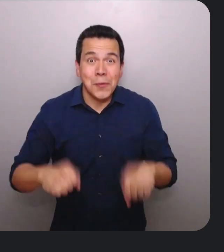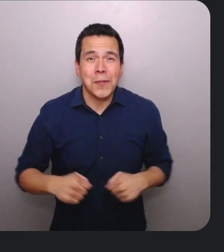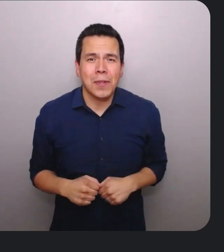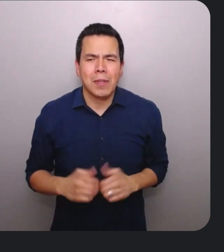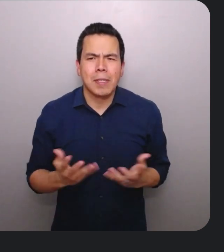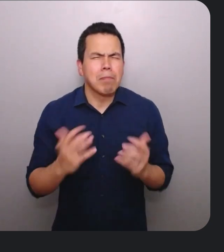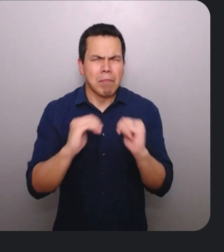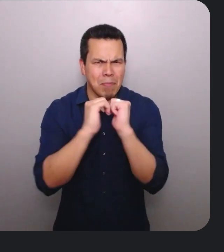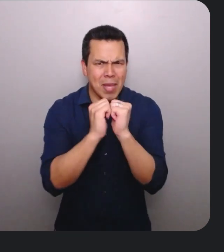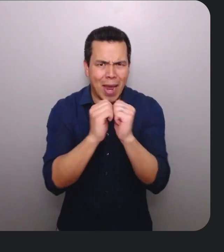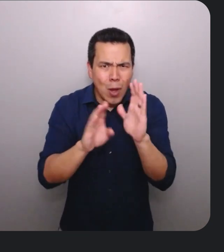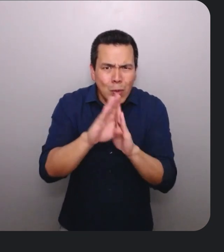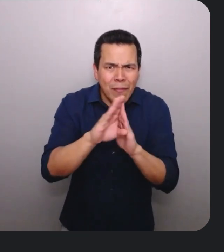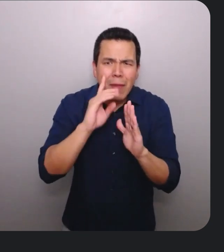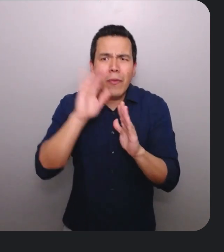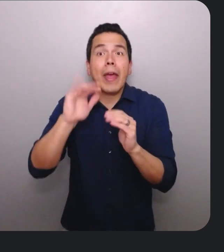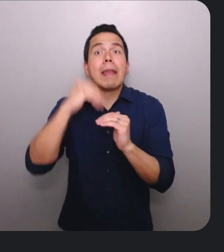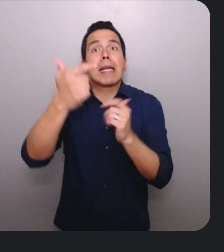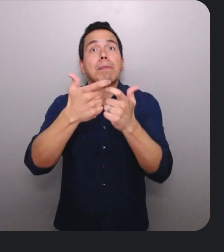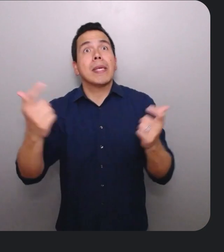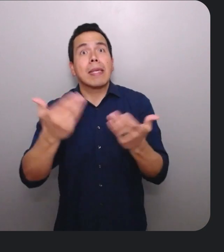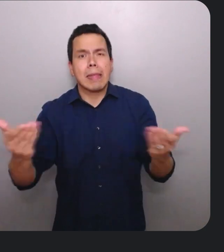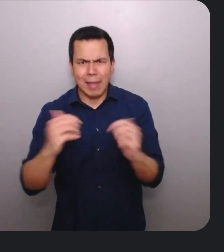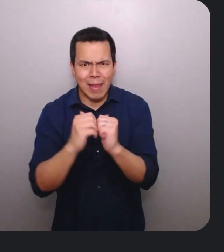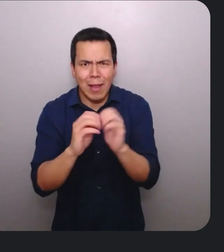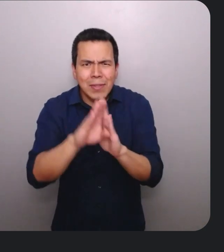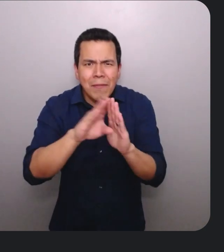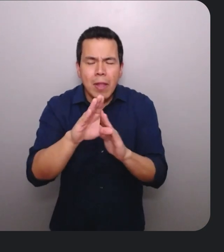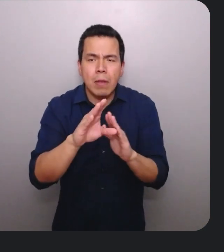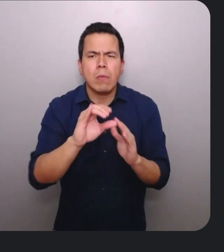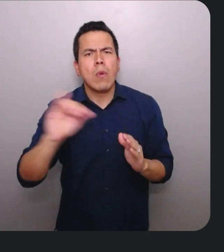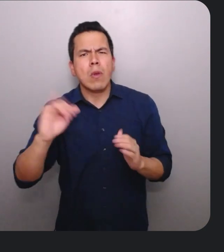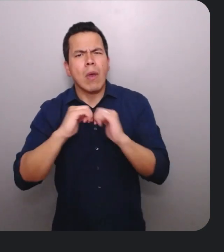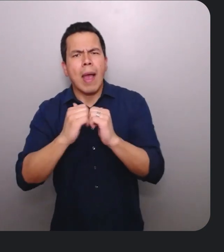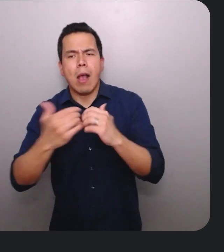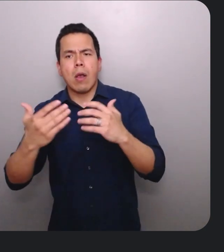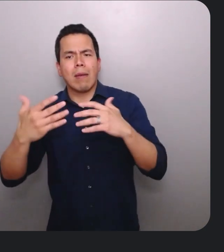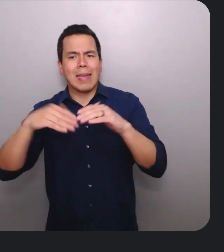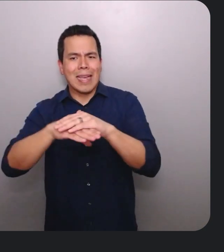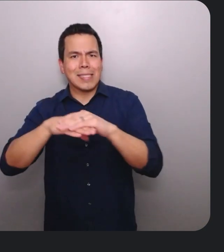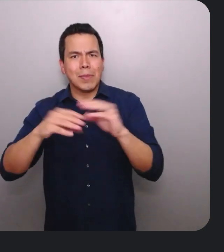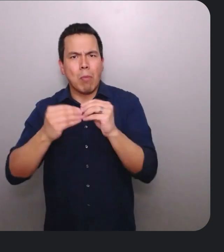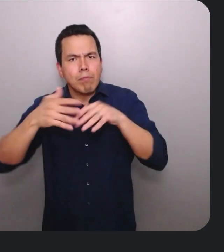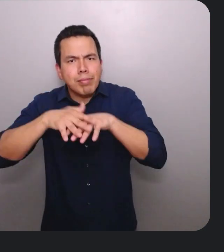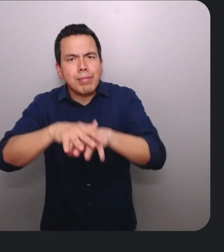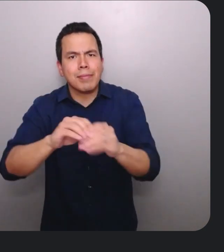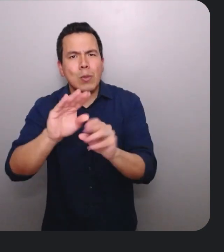So, how does one develop that next big thing and make accessibility more prevalent in their organization's processes? We